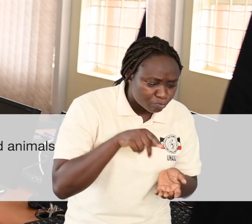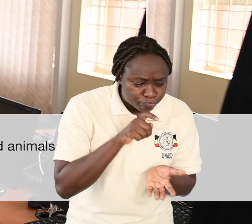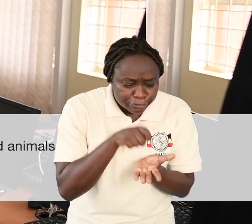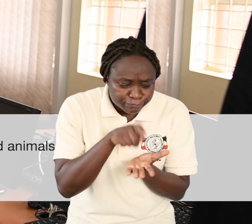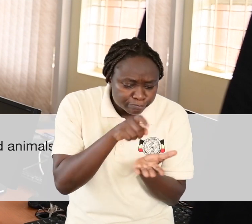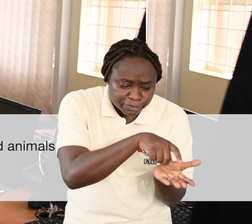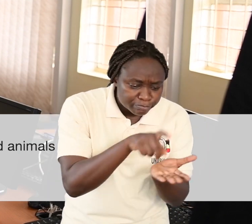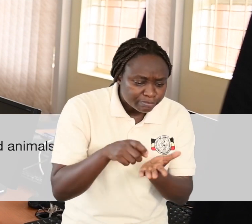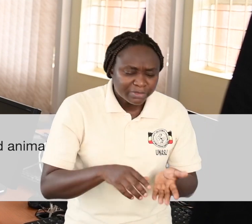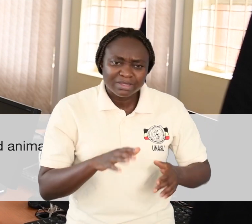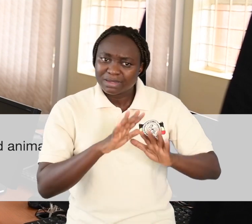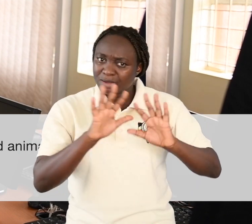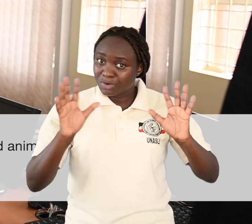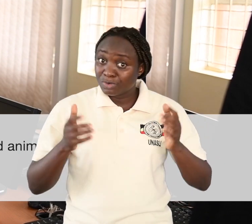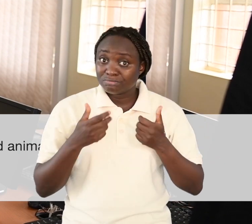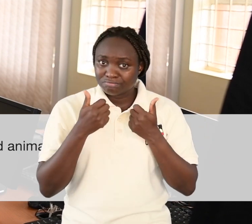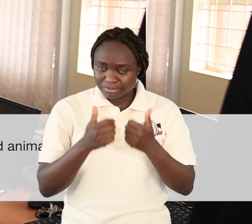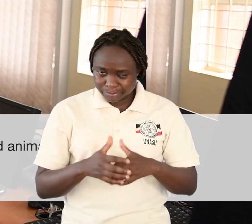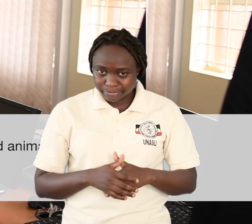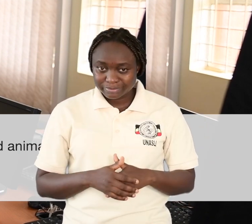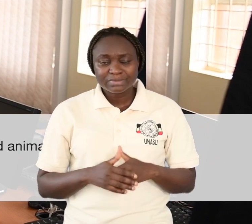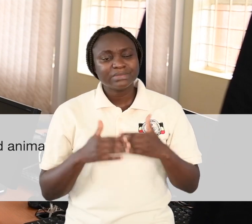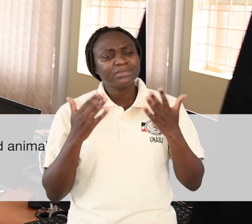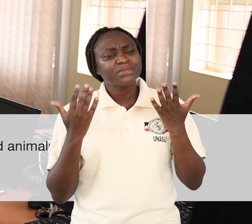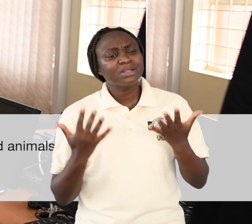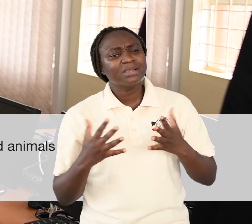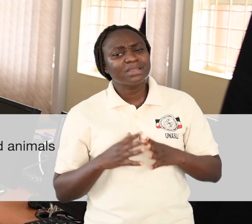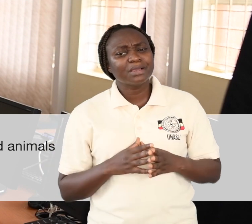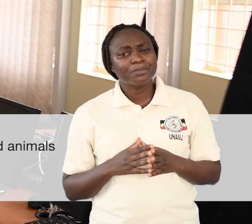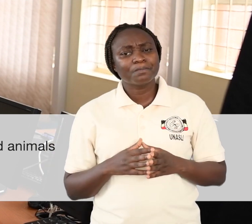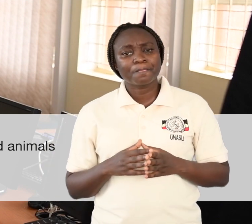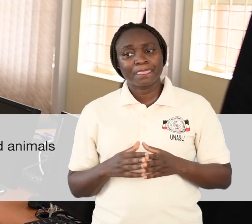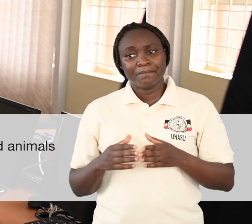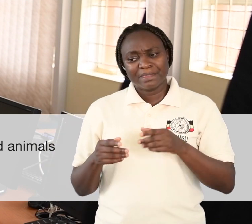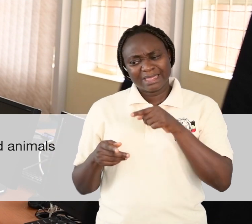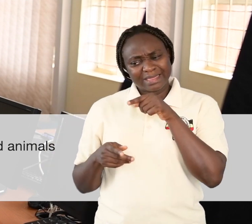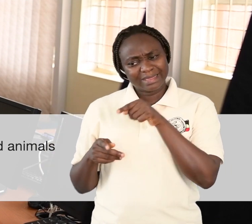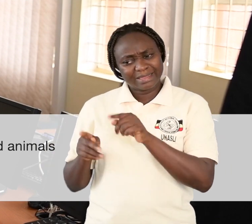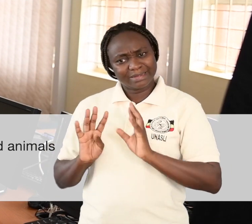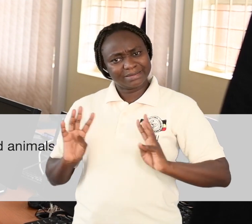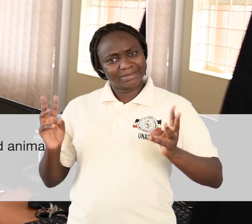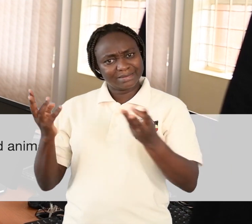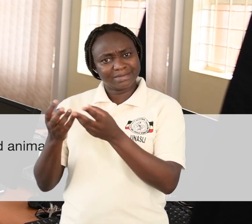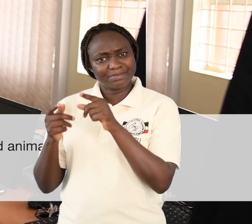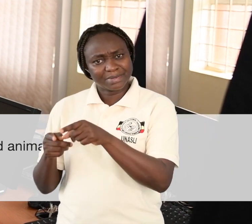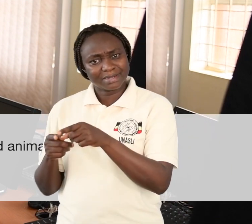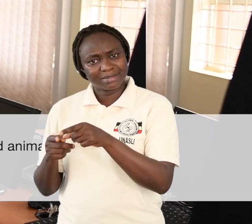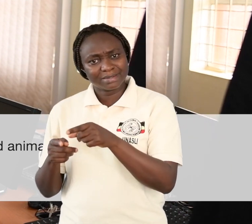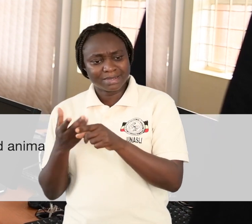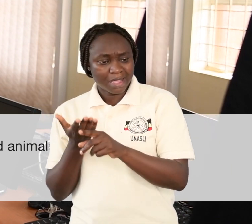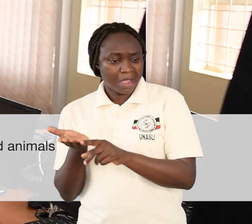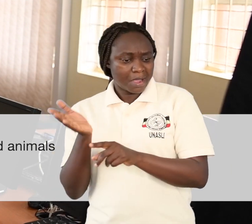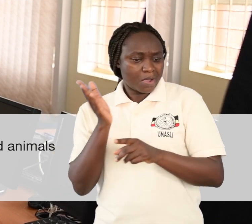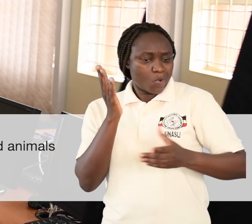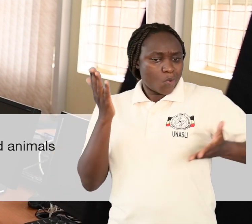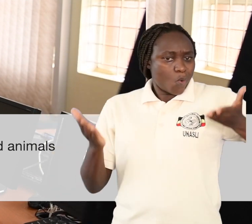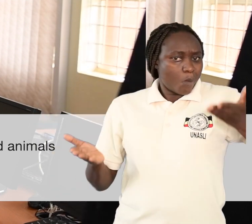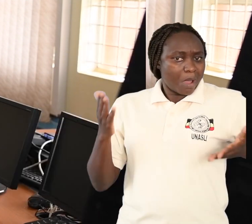So, where is this leading us to? If we go back and take a look at our animal cell,